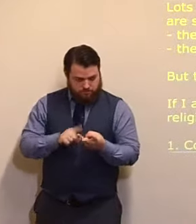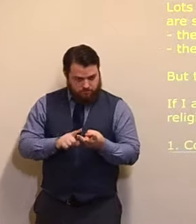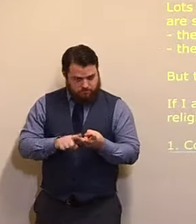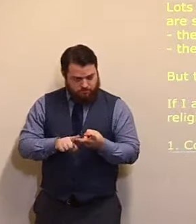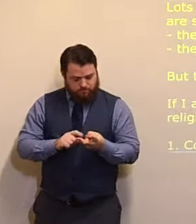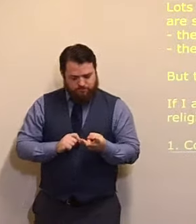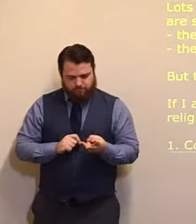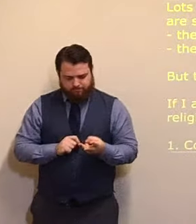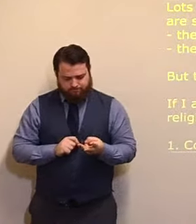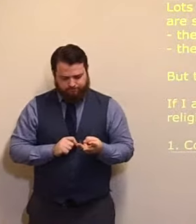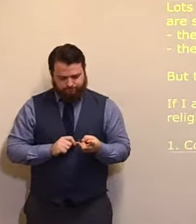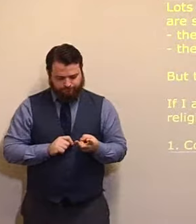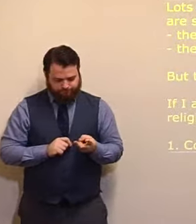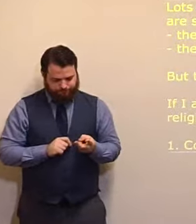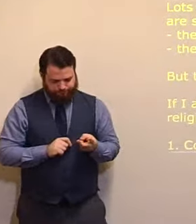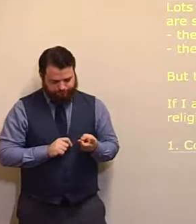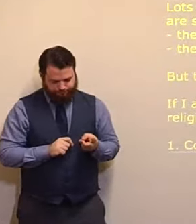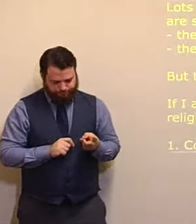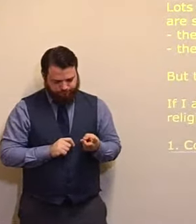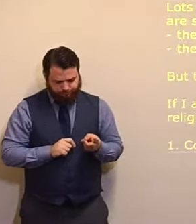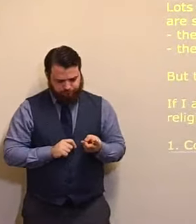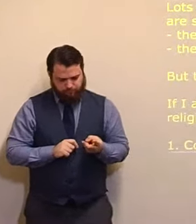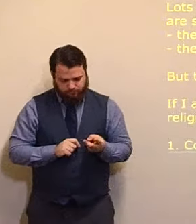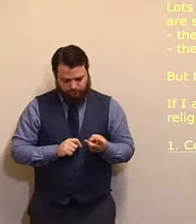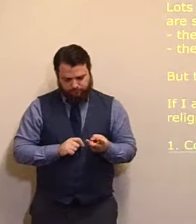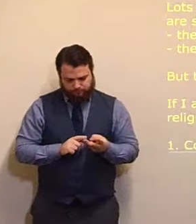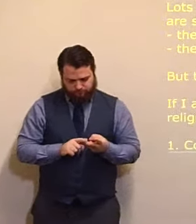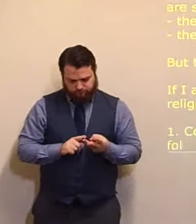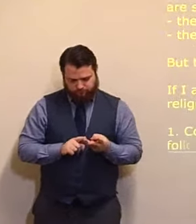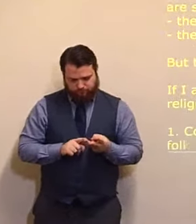still in Russia, he was a man, who feared God.